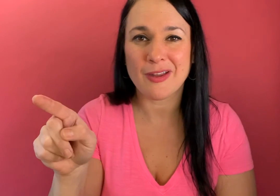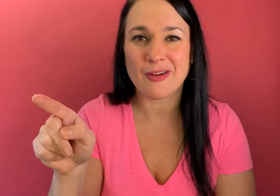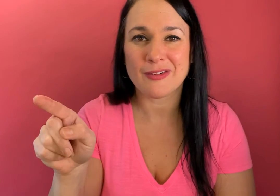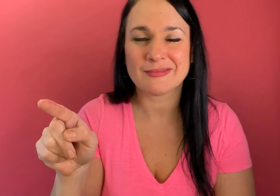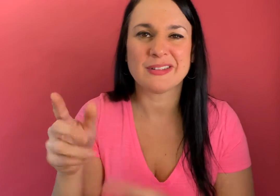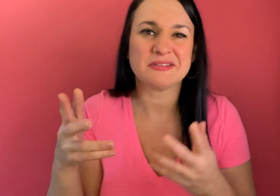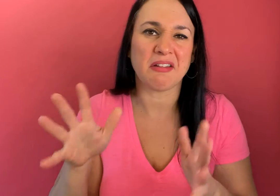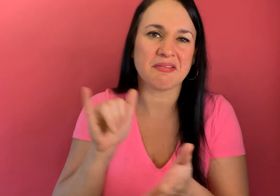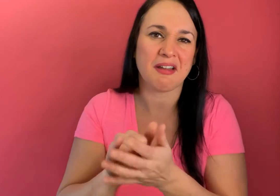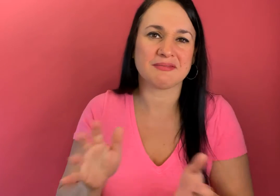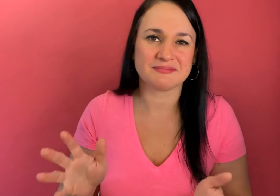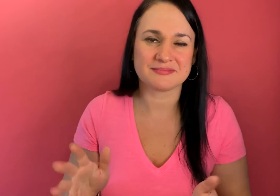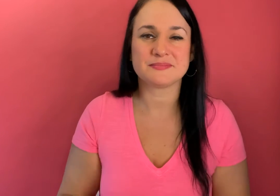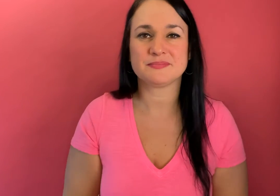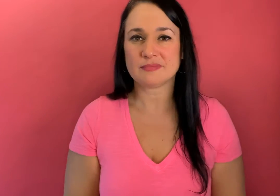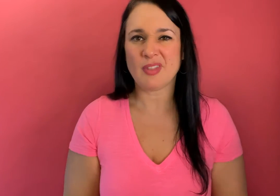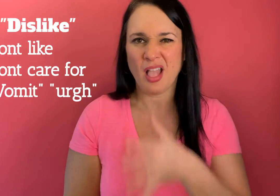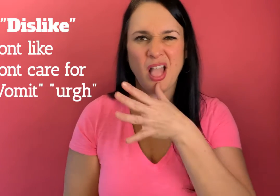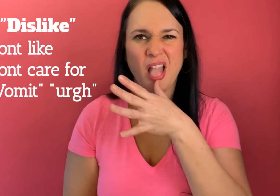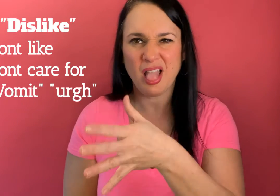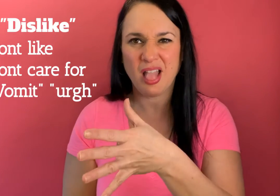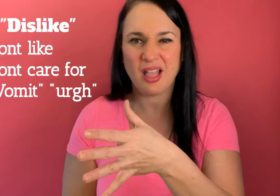it's like uh been there done that uh